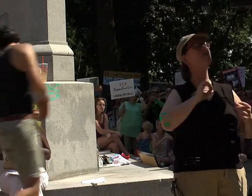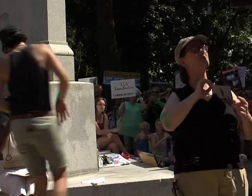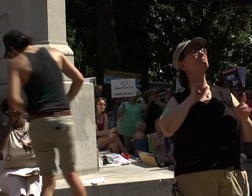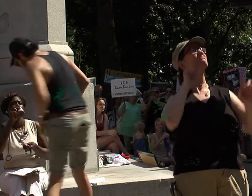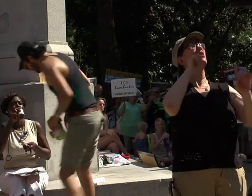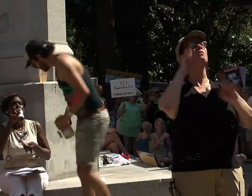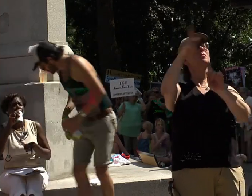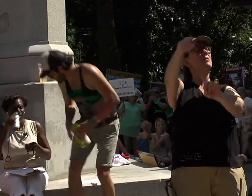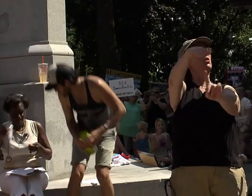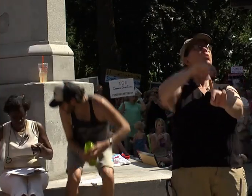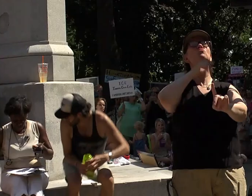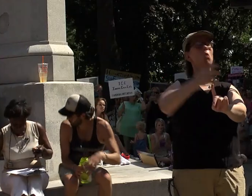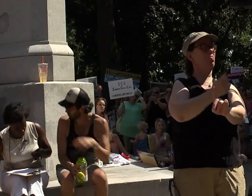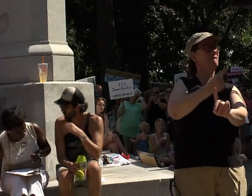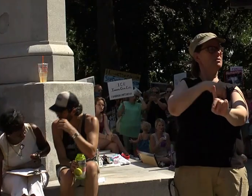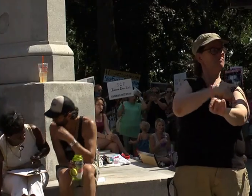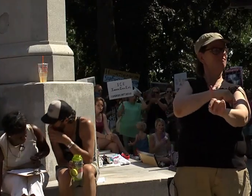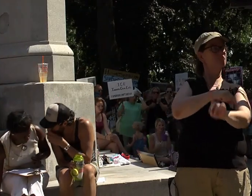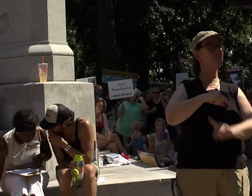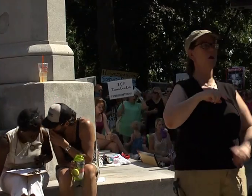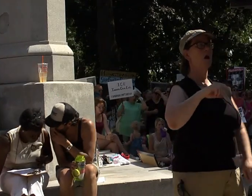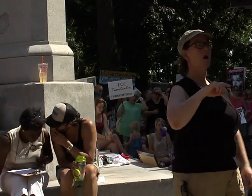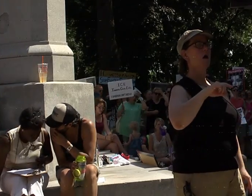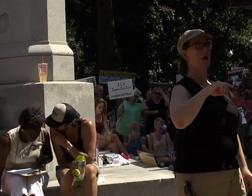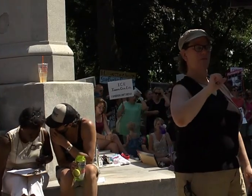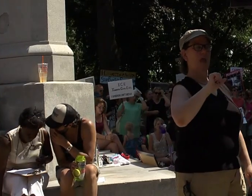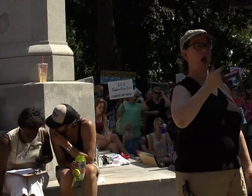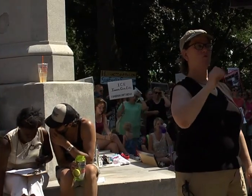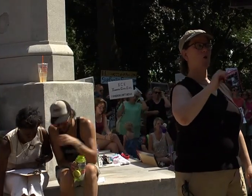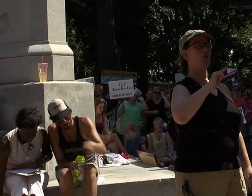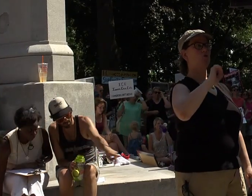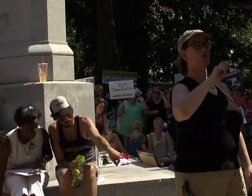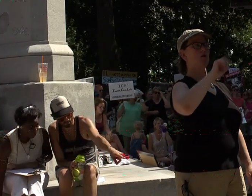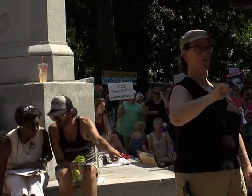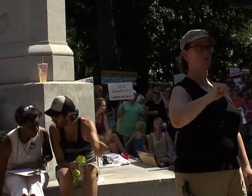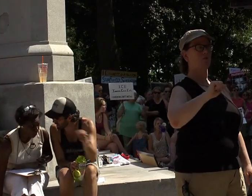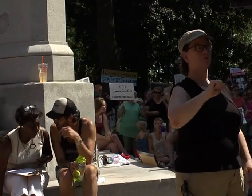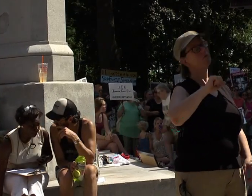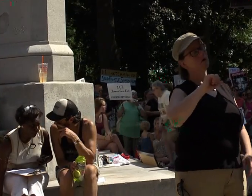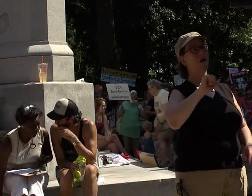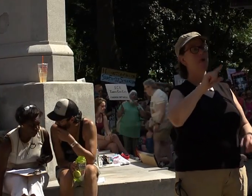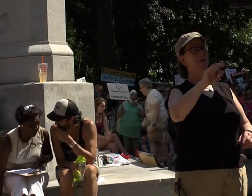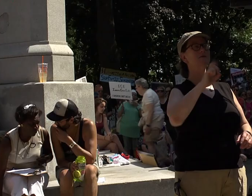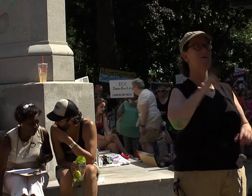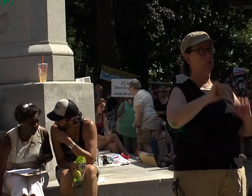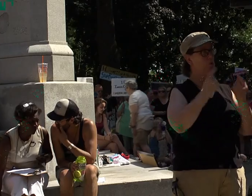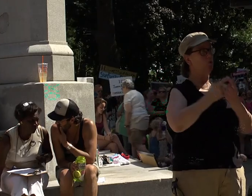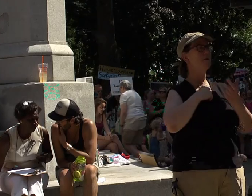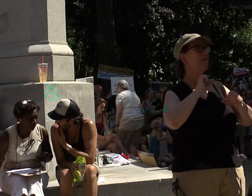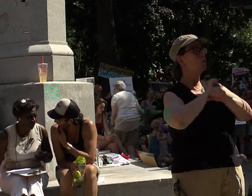Alianza Agricola, the Agricultural Alliance, is a group of immigrant workers that was created with the aim of fighting for our rights and ending the